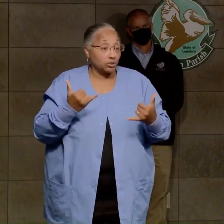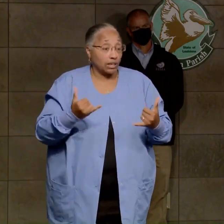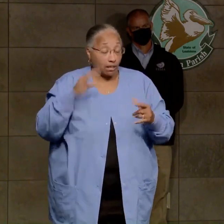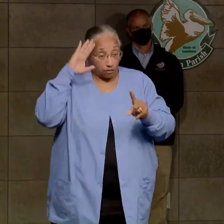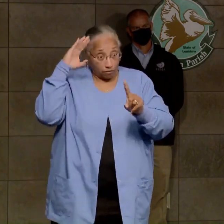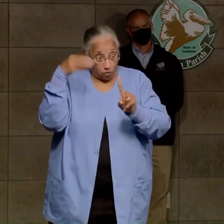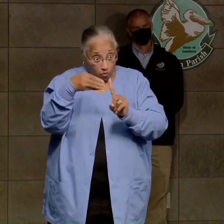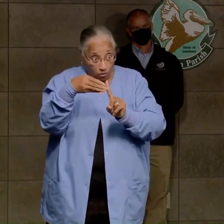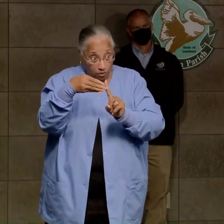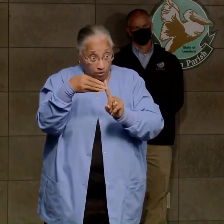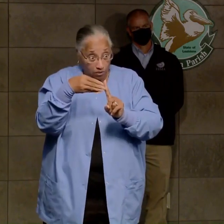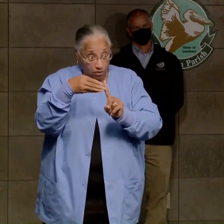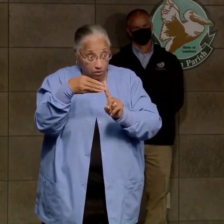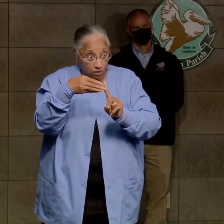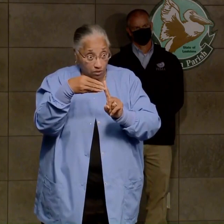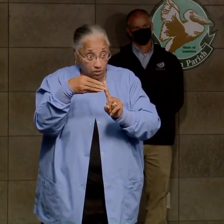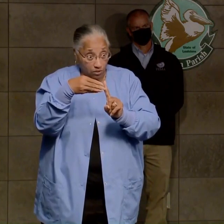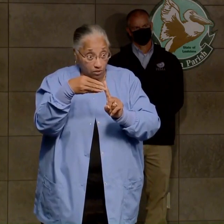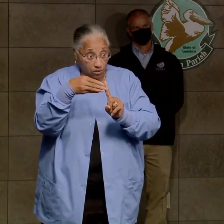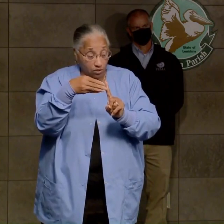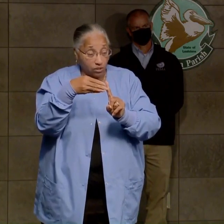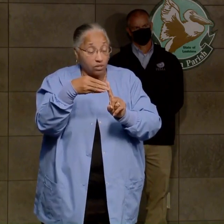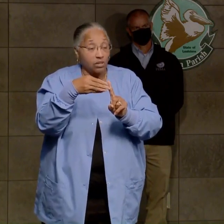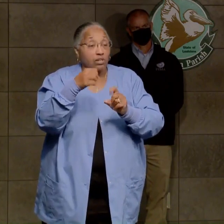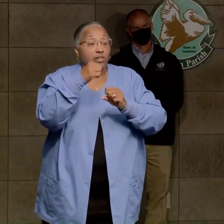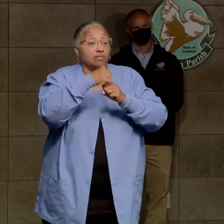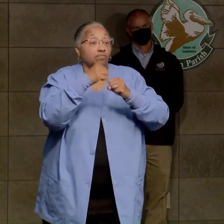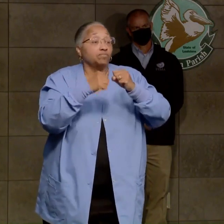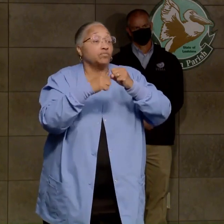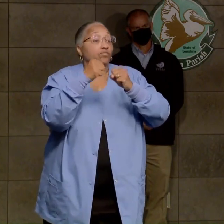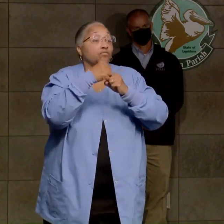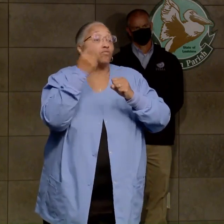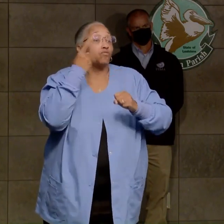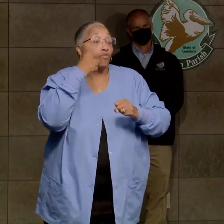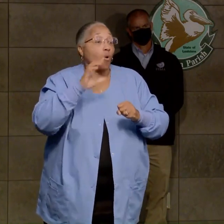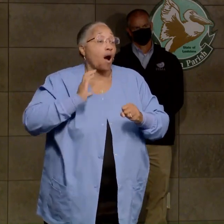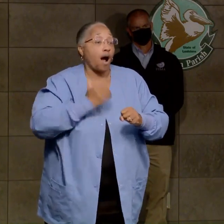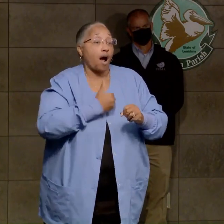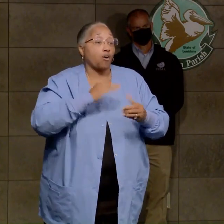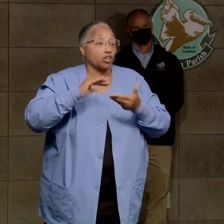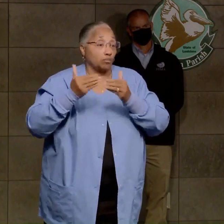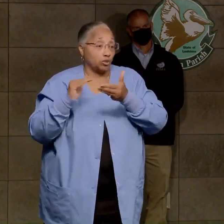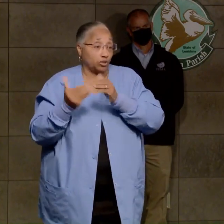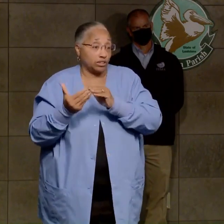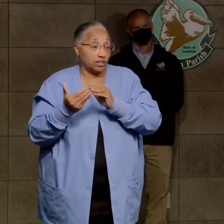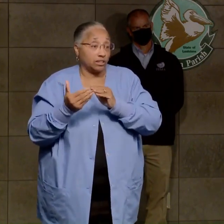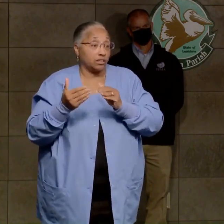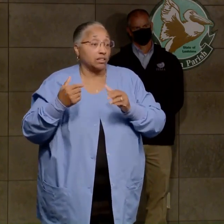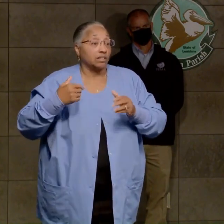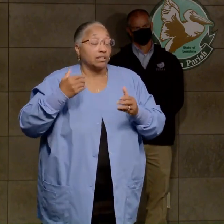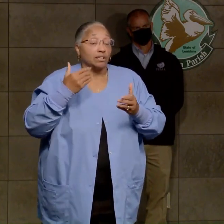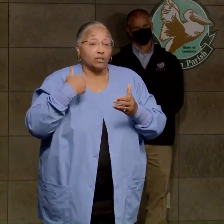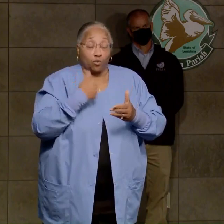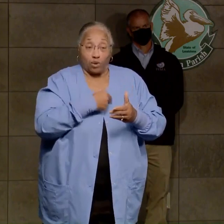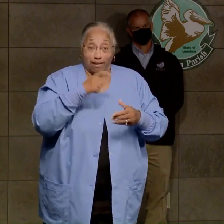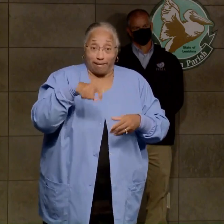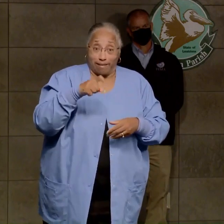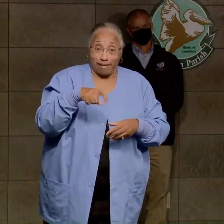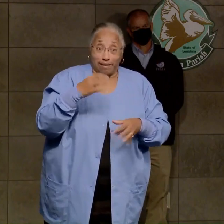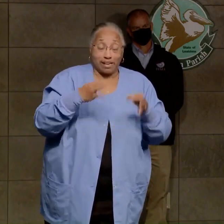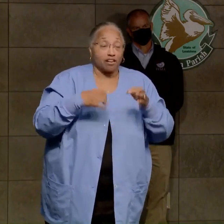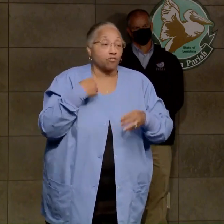is on critical infrastructure for our community that we all want them to focus on, that we all may need if we get in